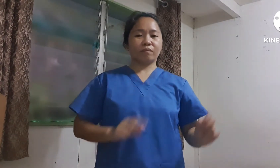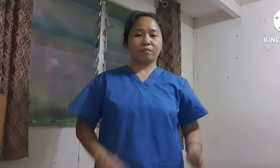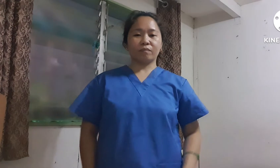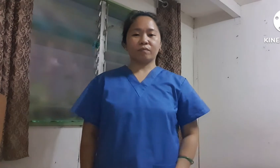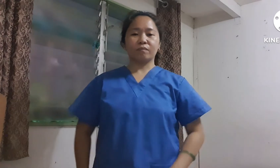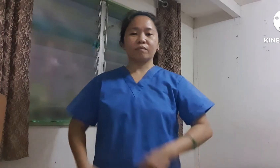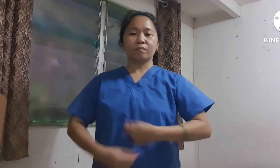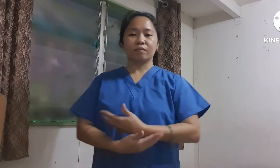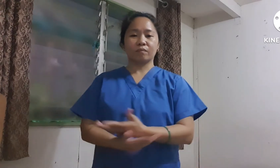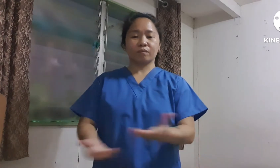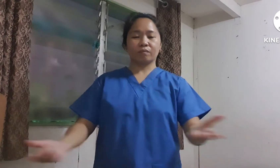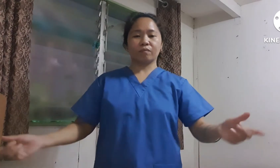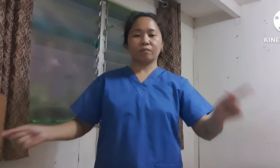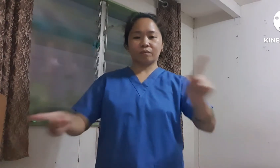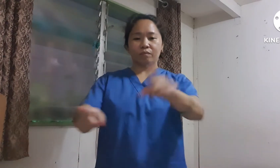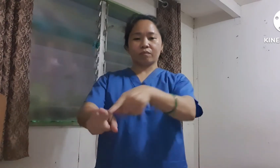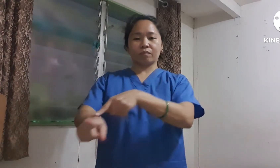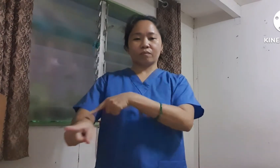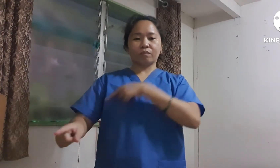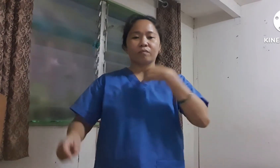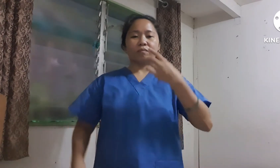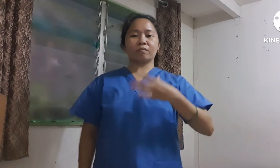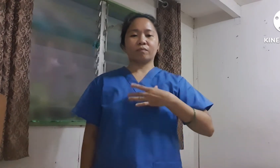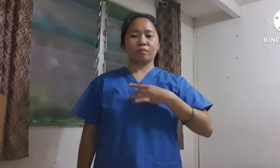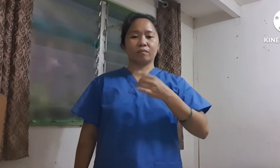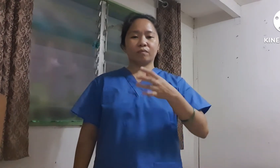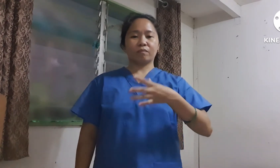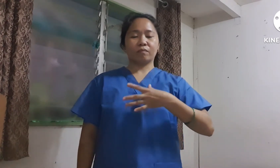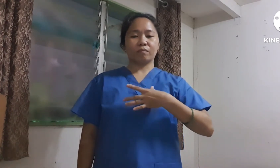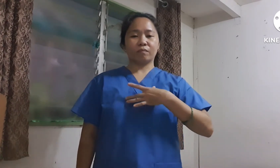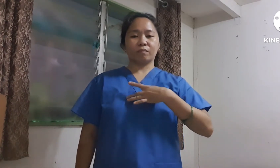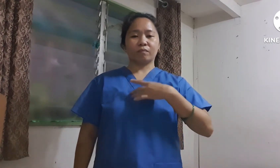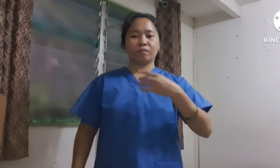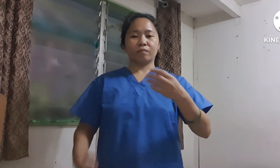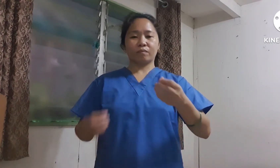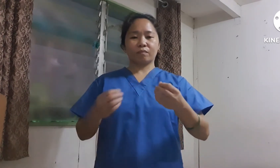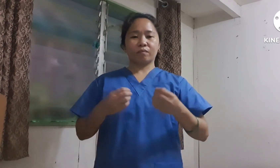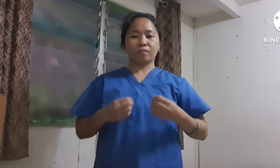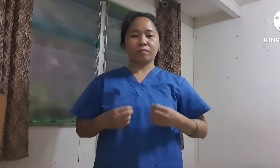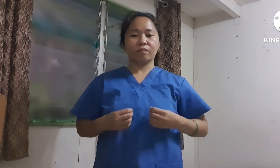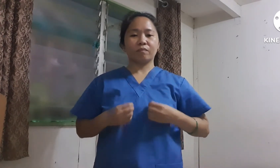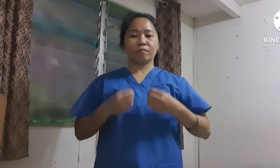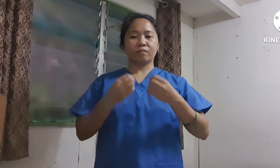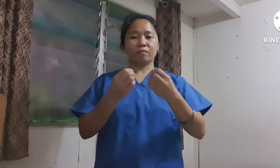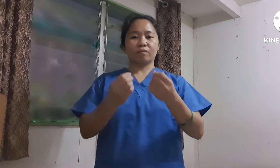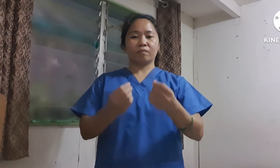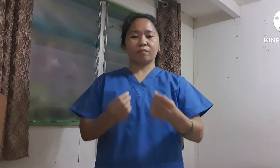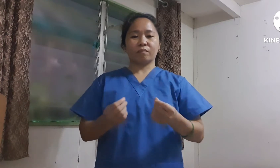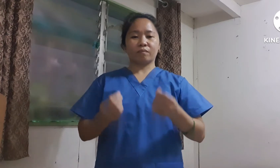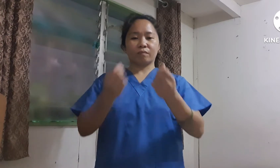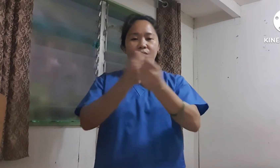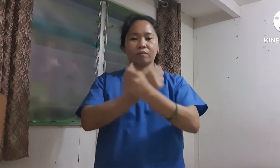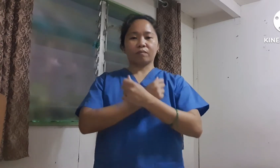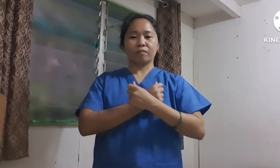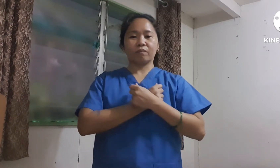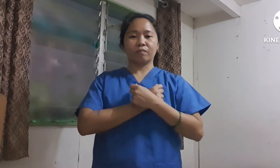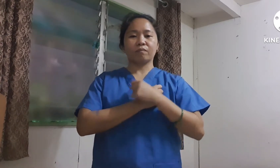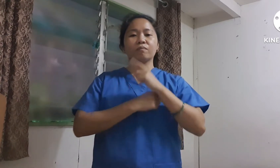What took you so long To make me feel I can give up But so